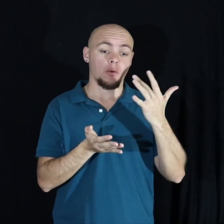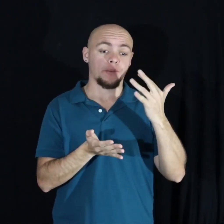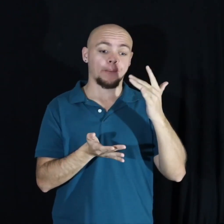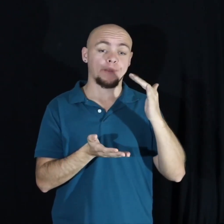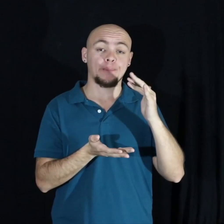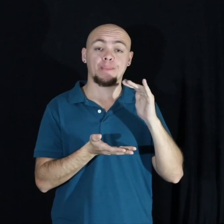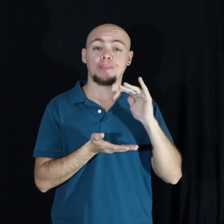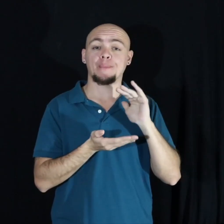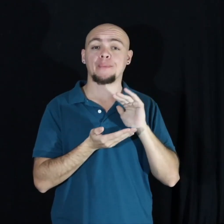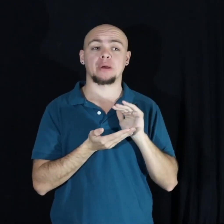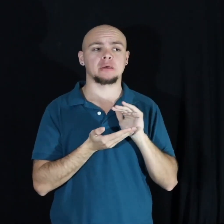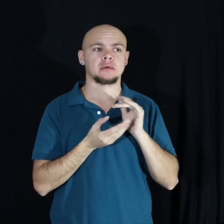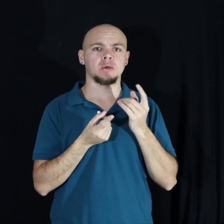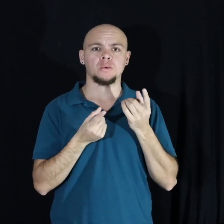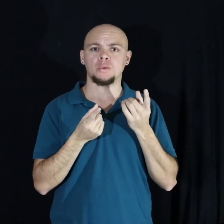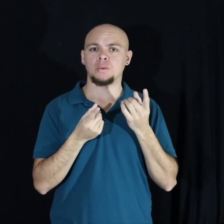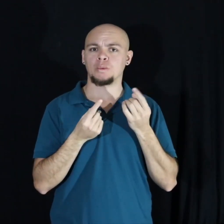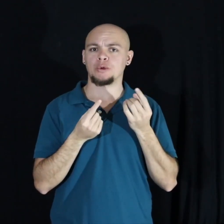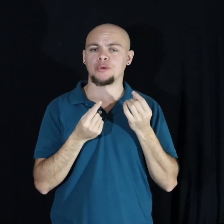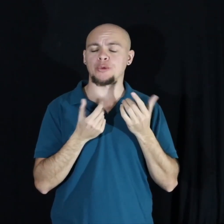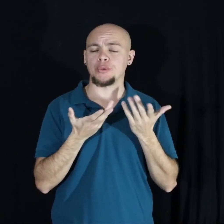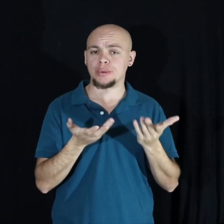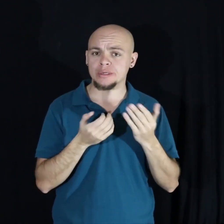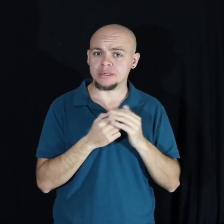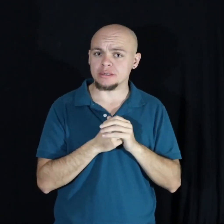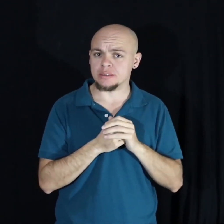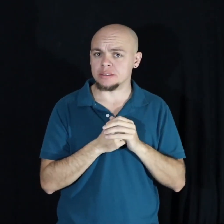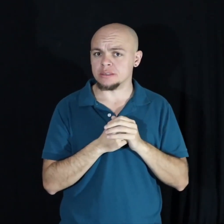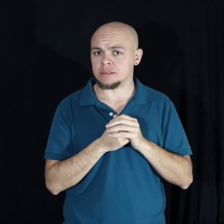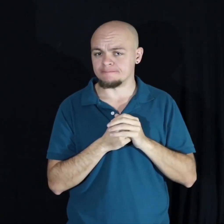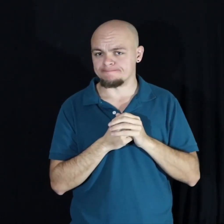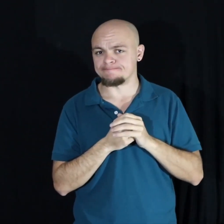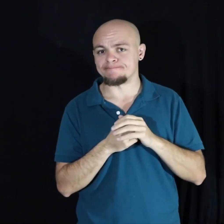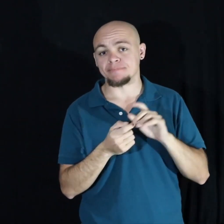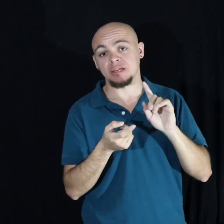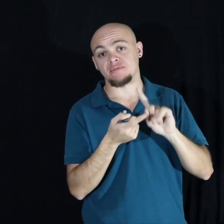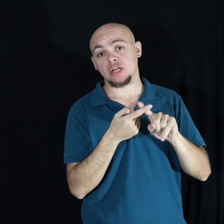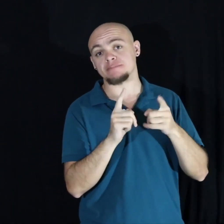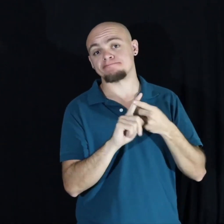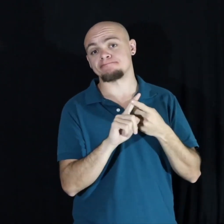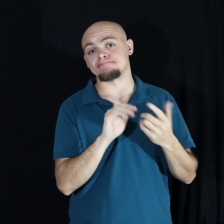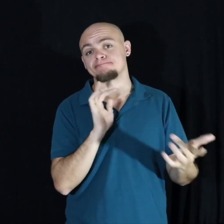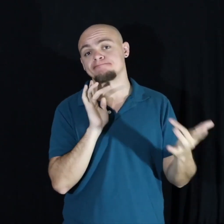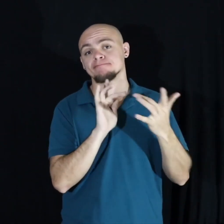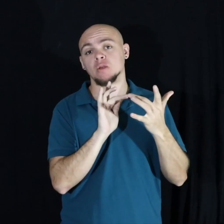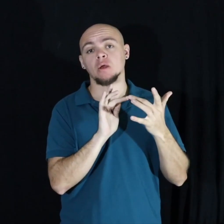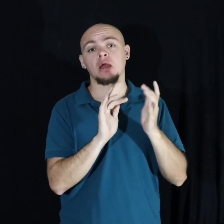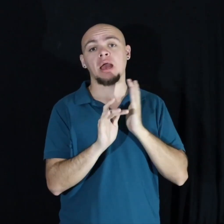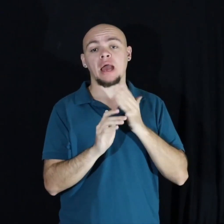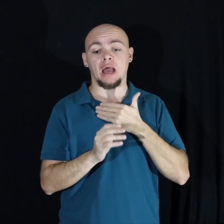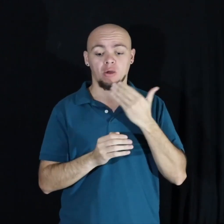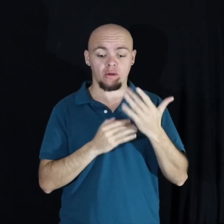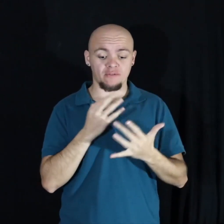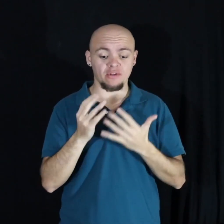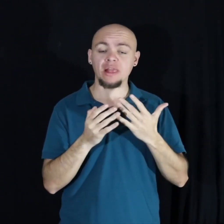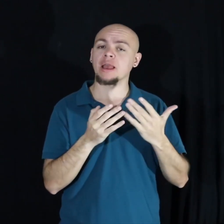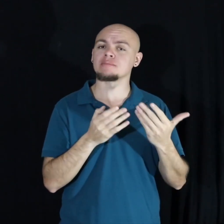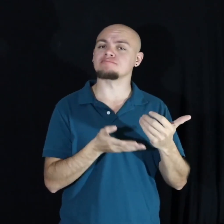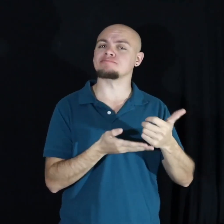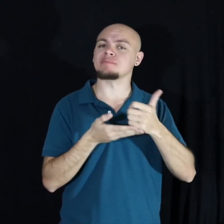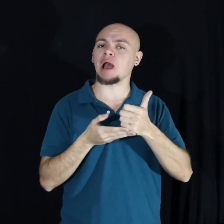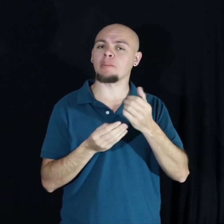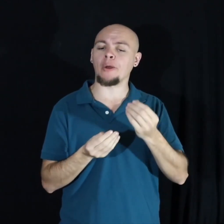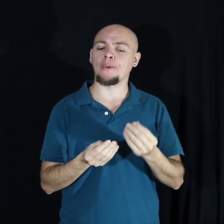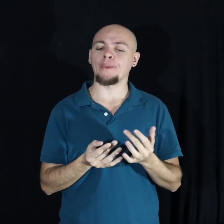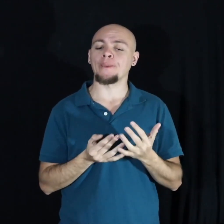And what do we do? We find a friend to nurture our flames. We find a friend